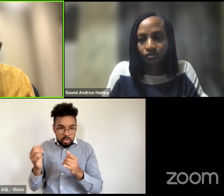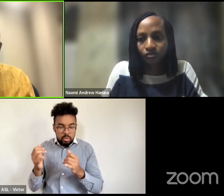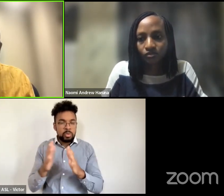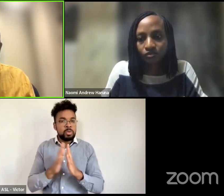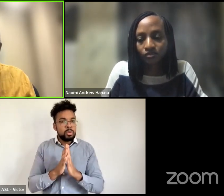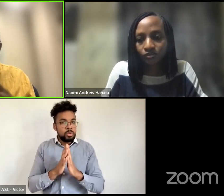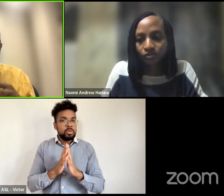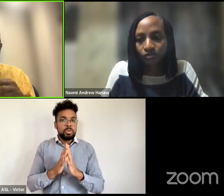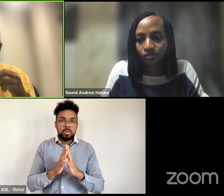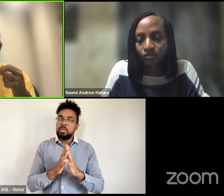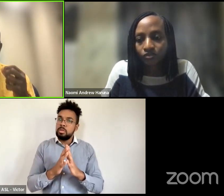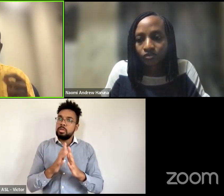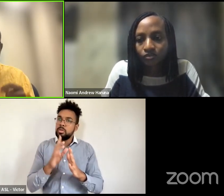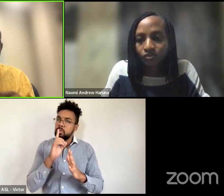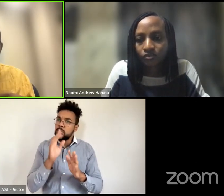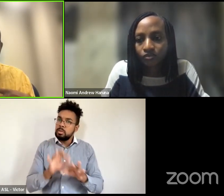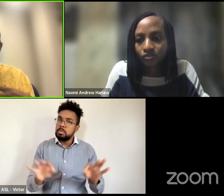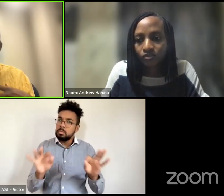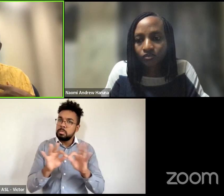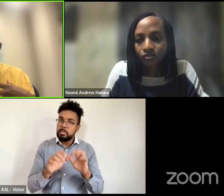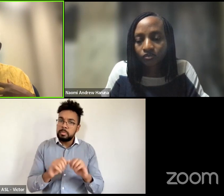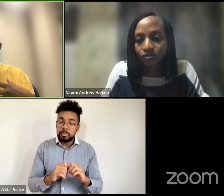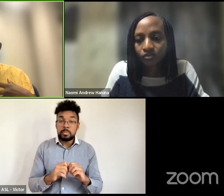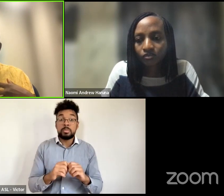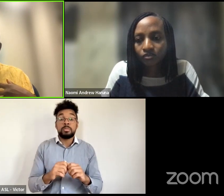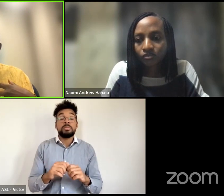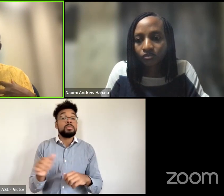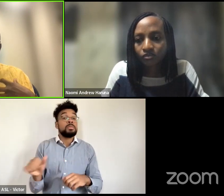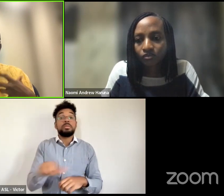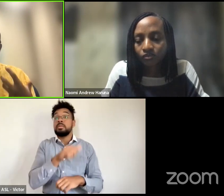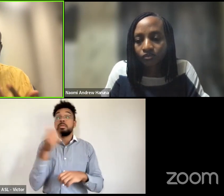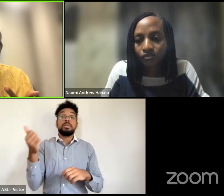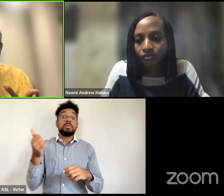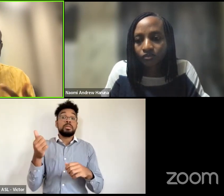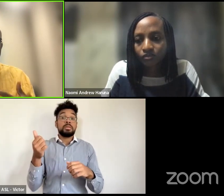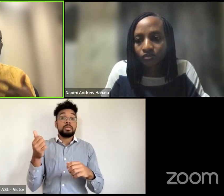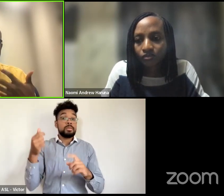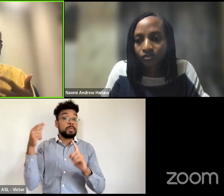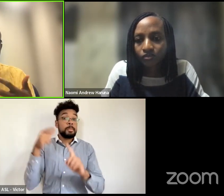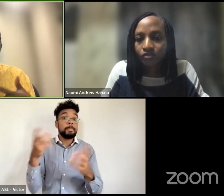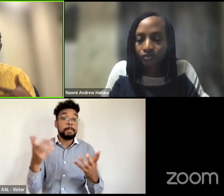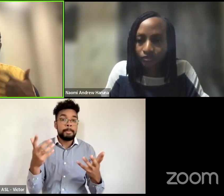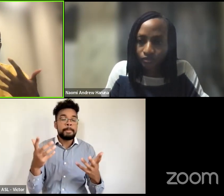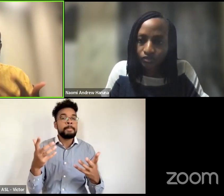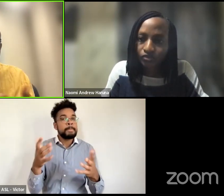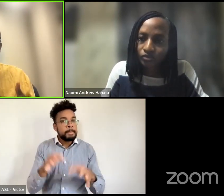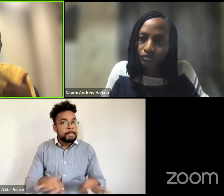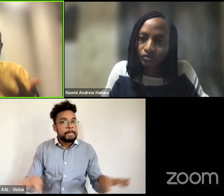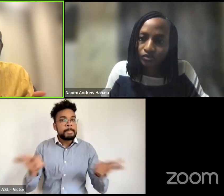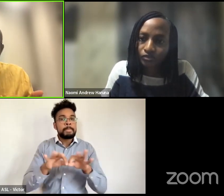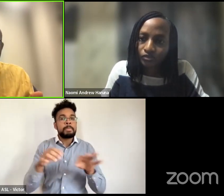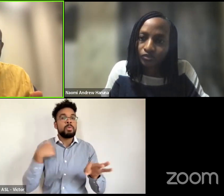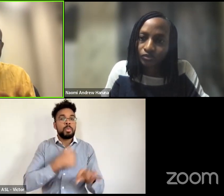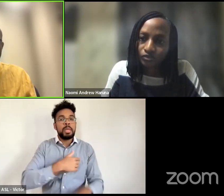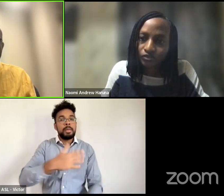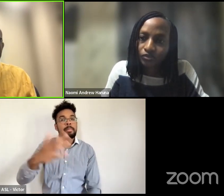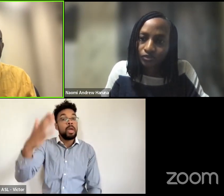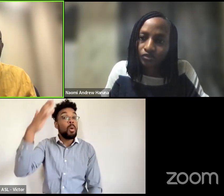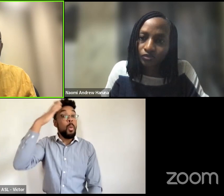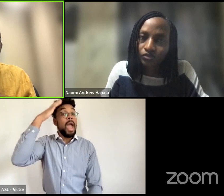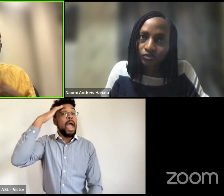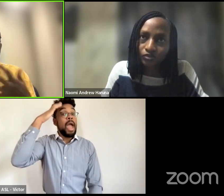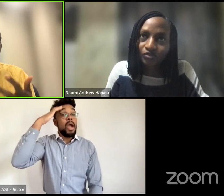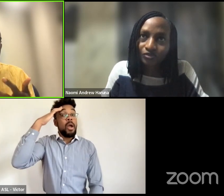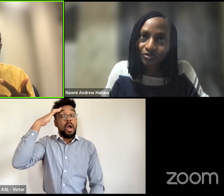conversations is the need for us to start being conscious and aware of existing practices